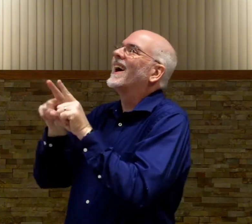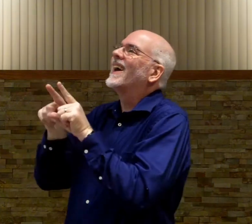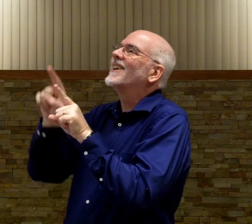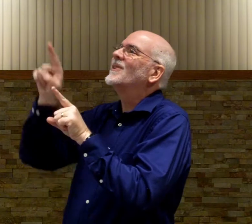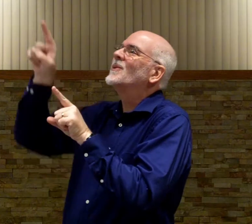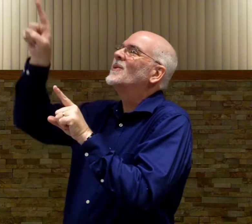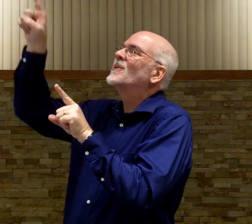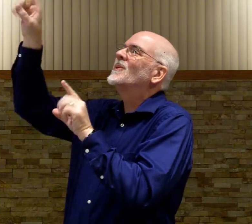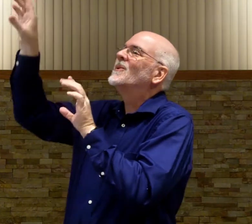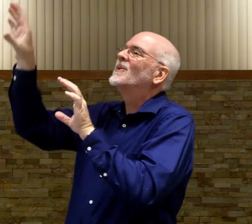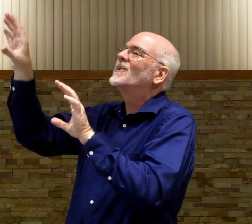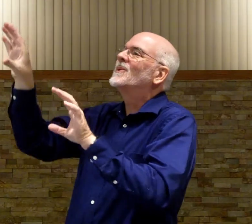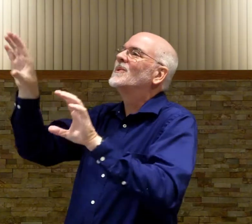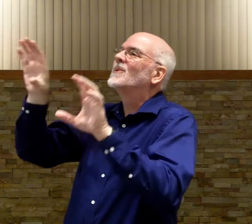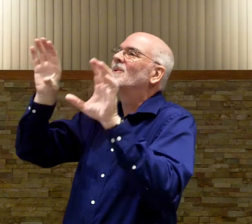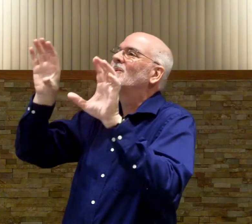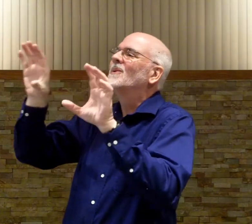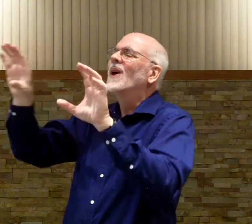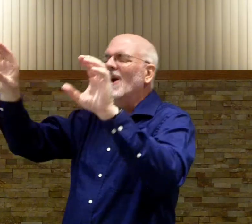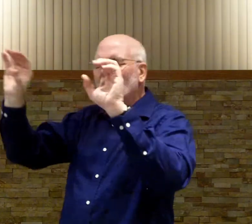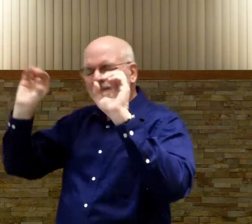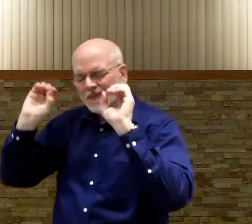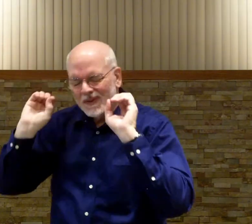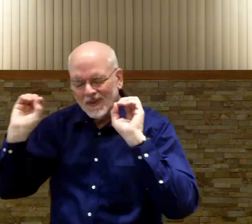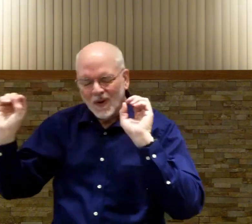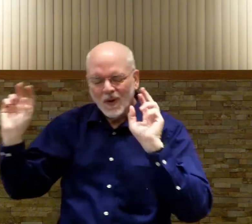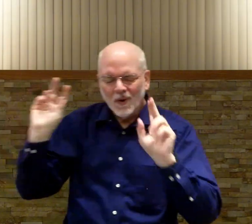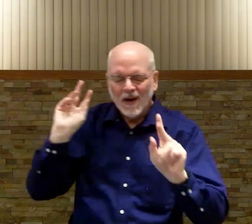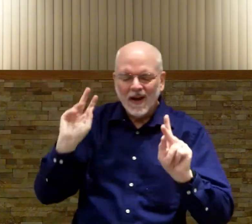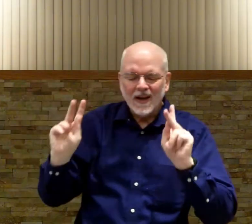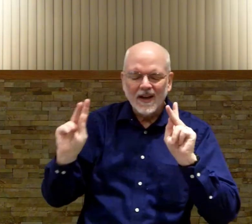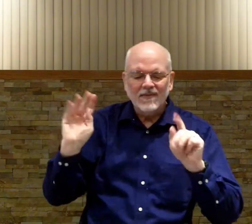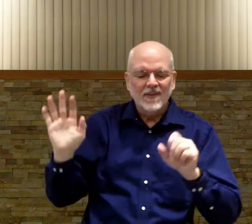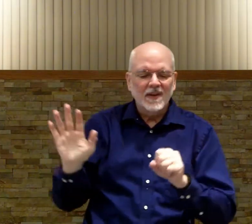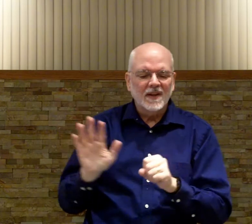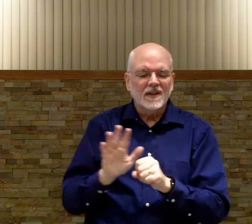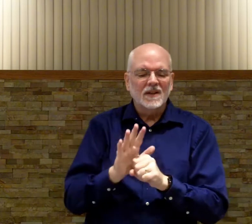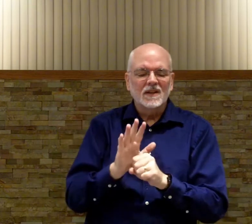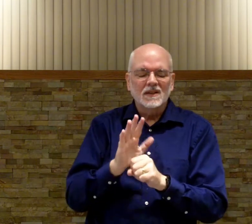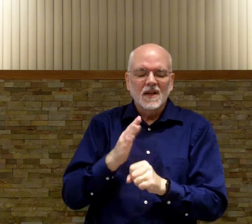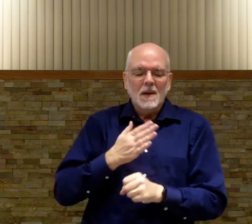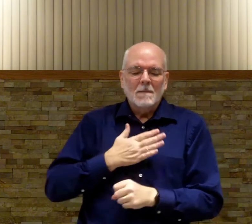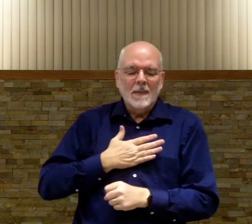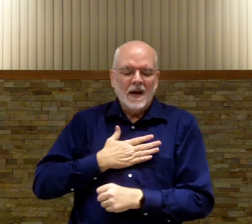you do nobody feels my